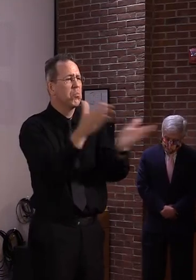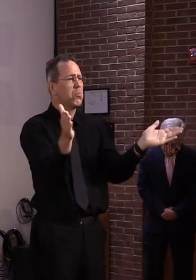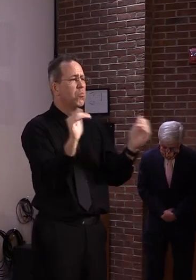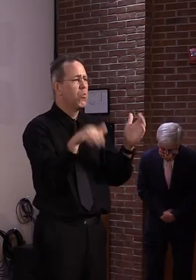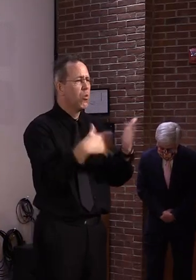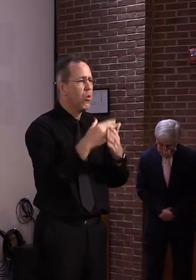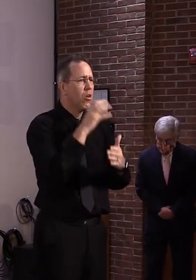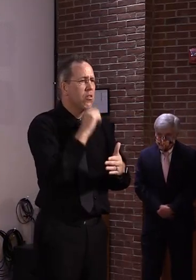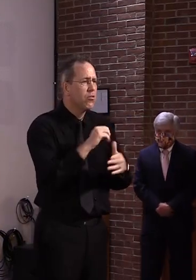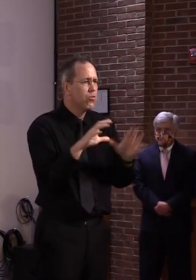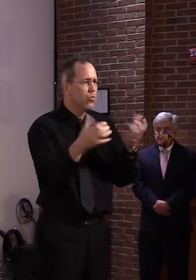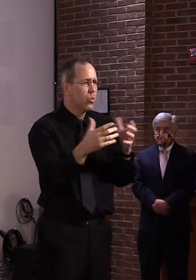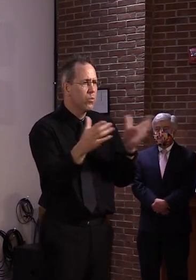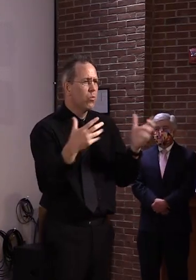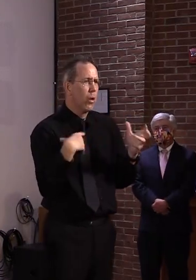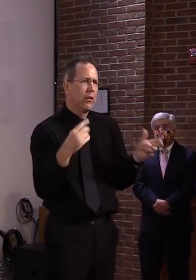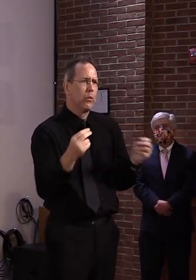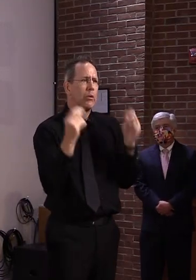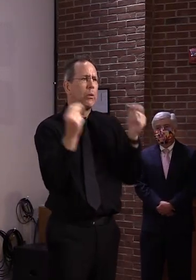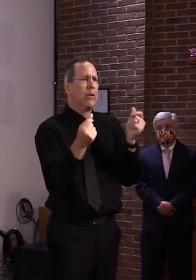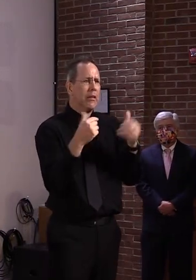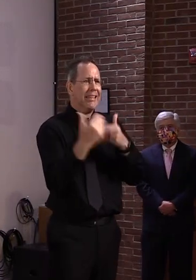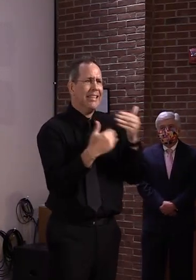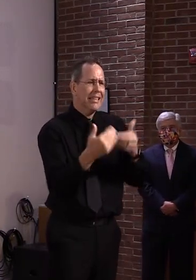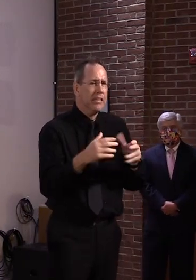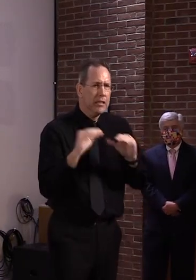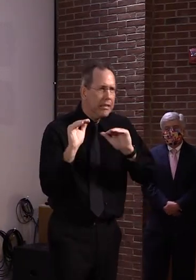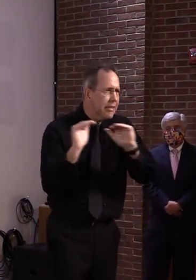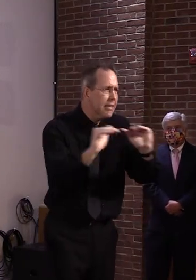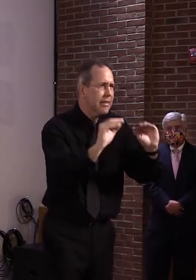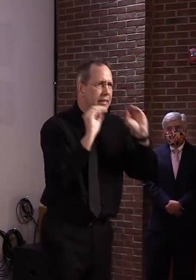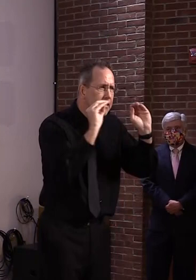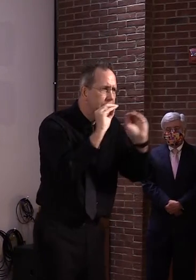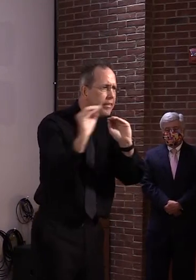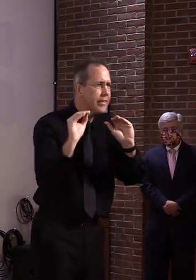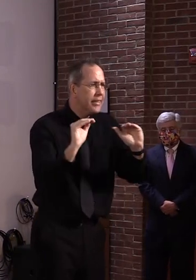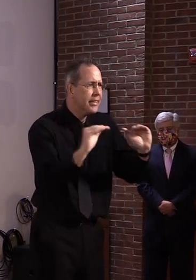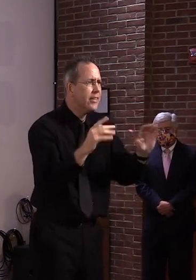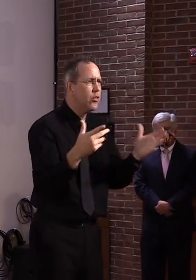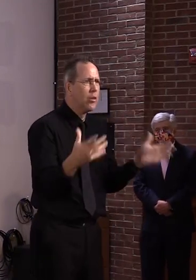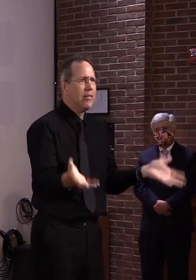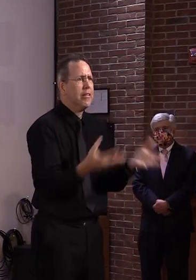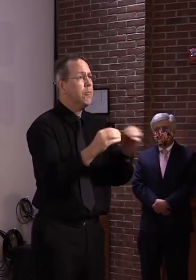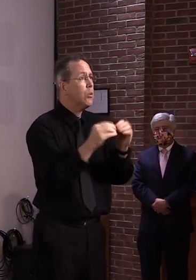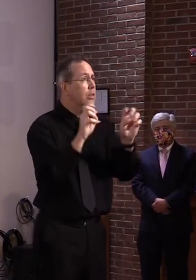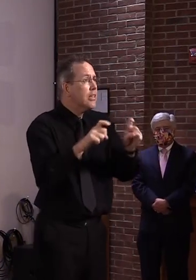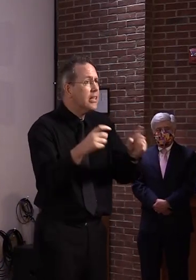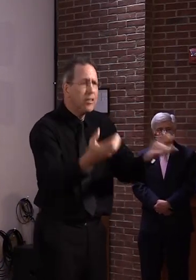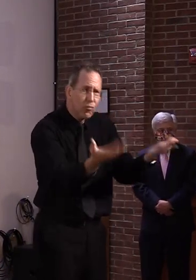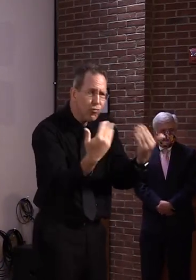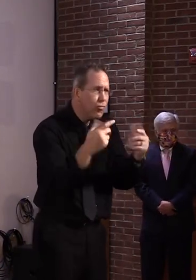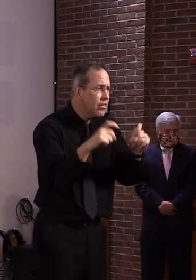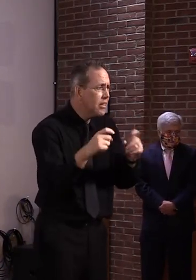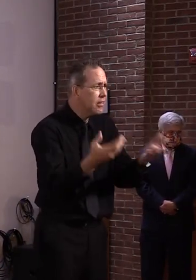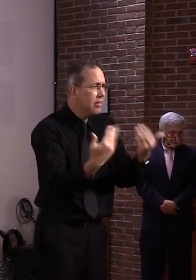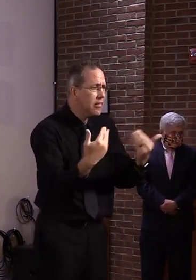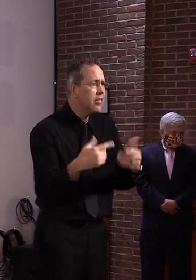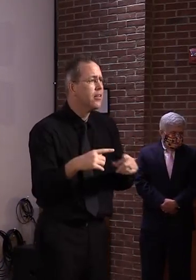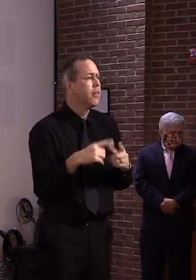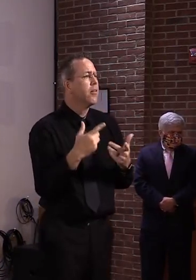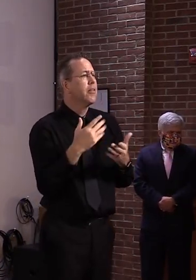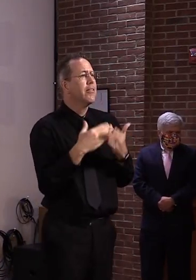just like we had to get testing up very, very quickly because it doesn't do any good if you don't have it when you need it.